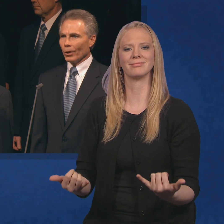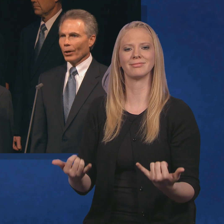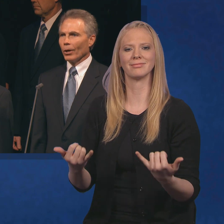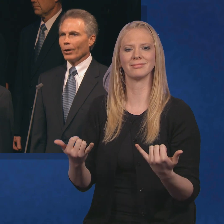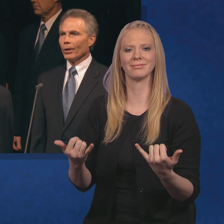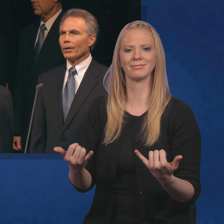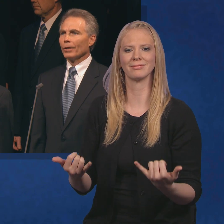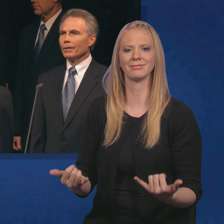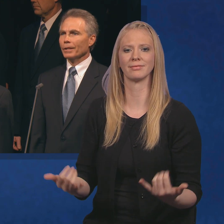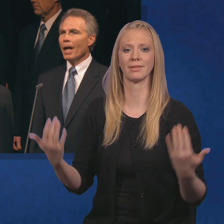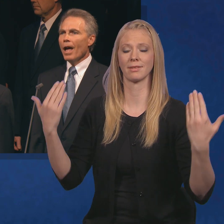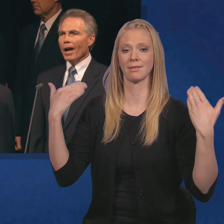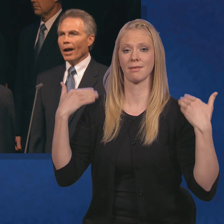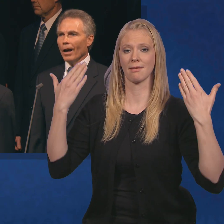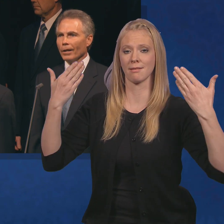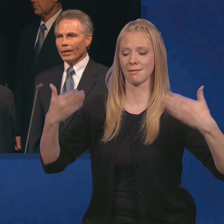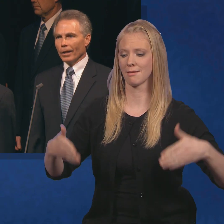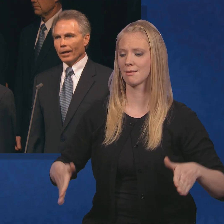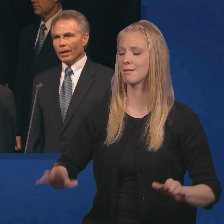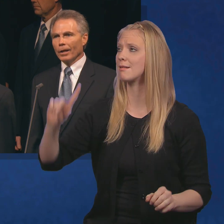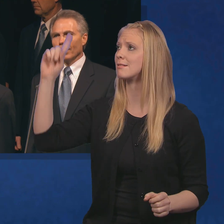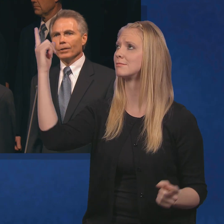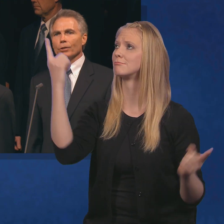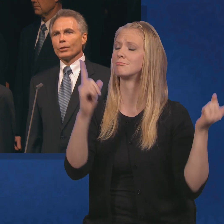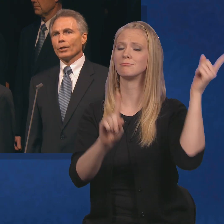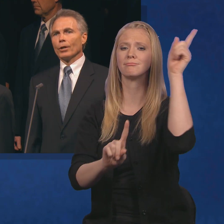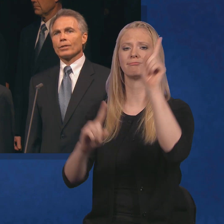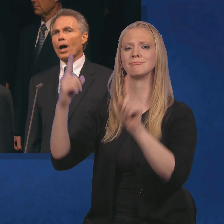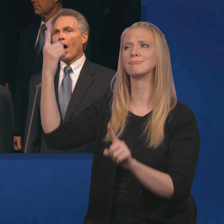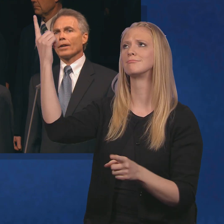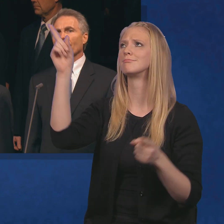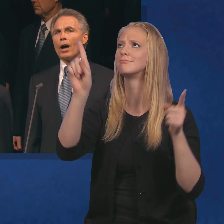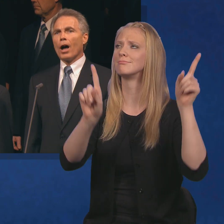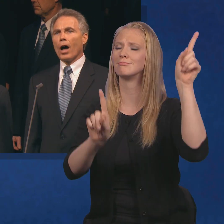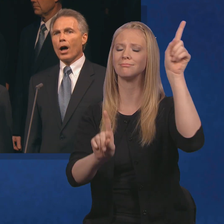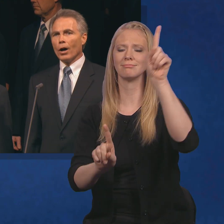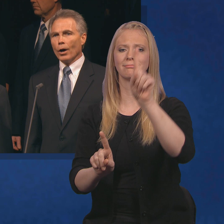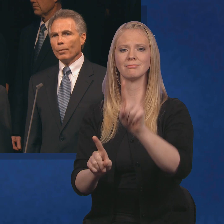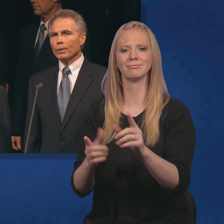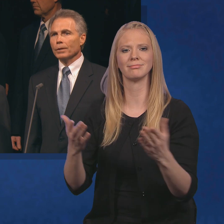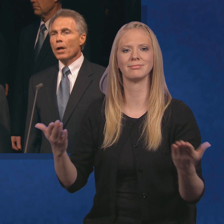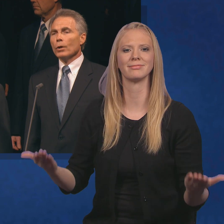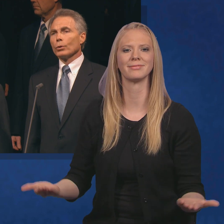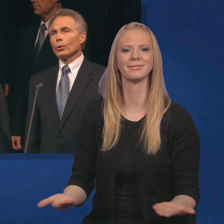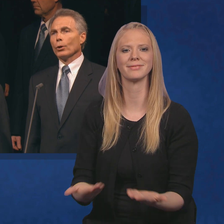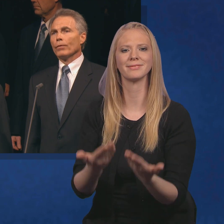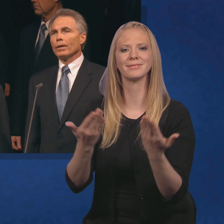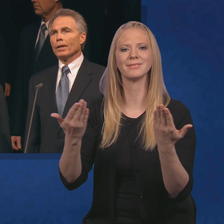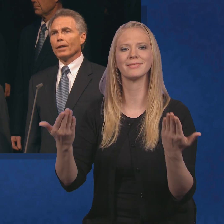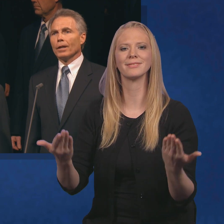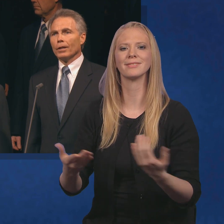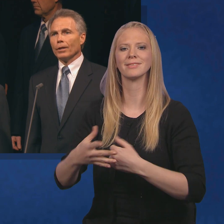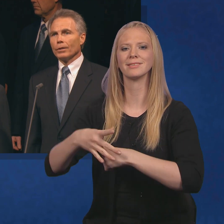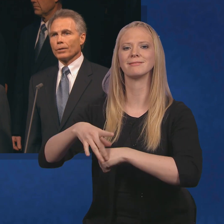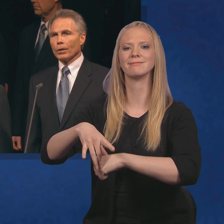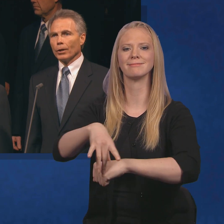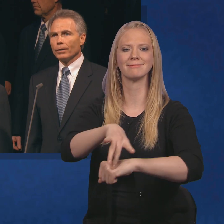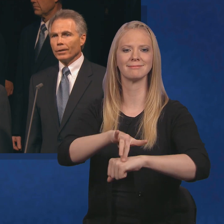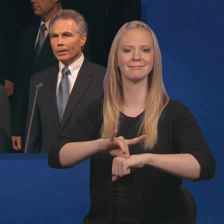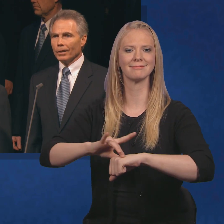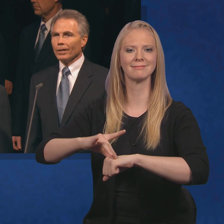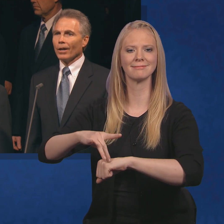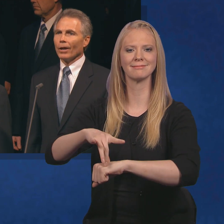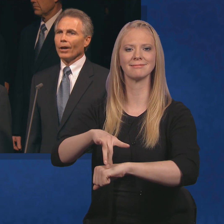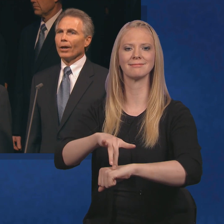returning, And angels are coming to visit